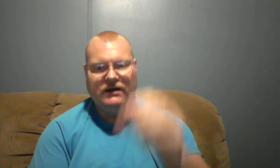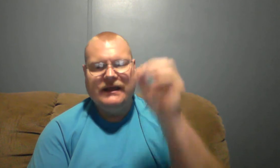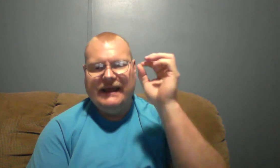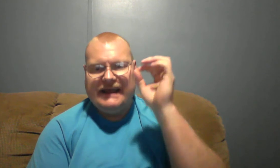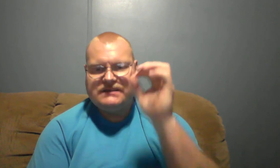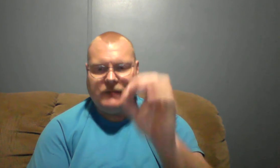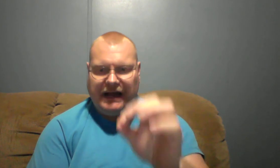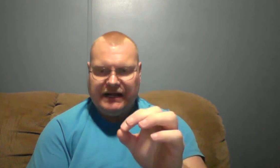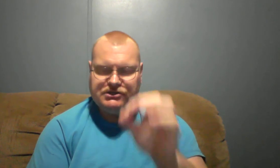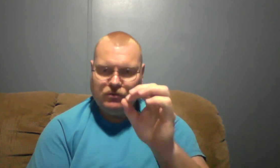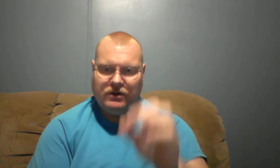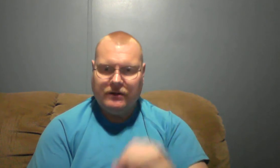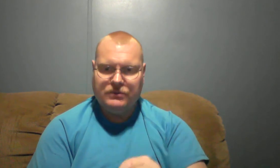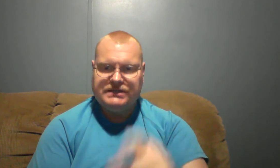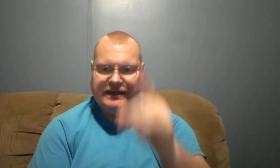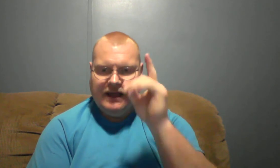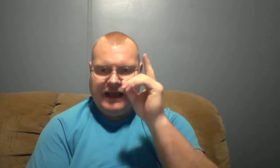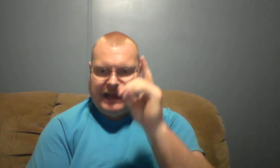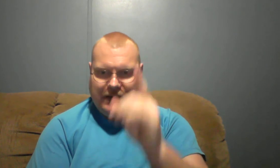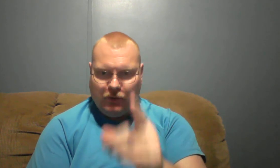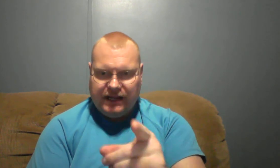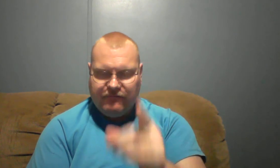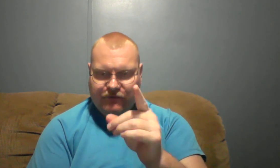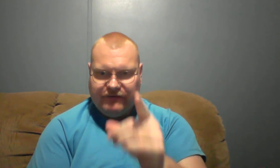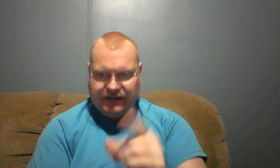he's behind you 100% and he will give you victory